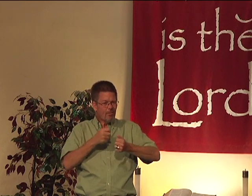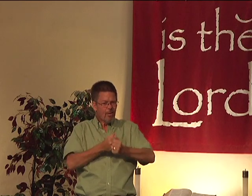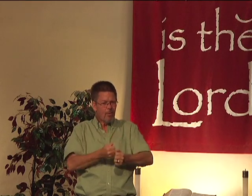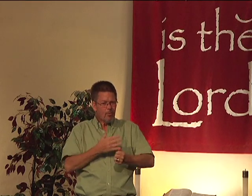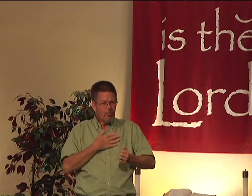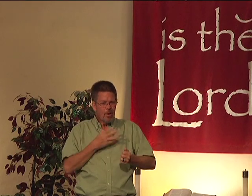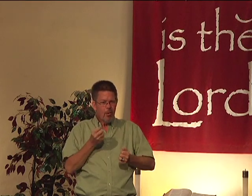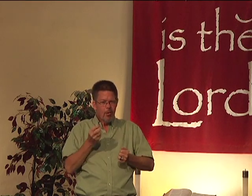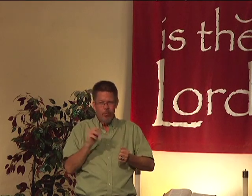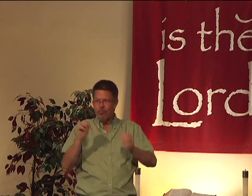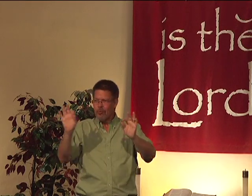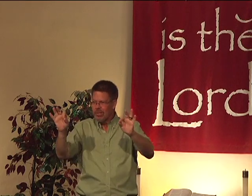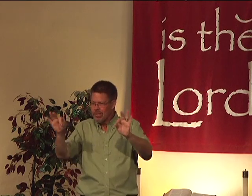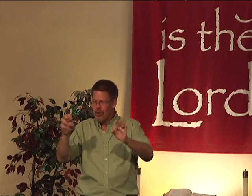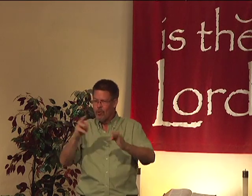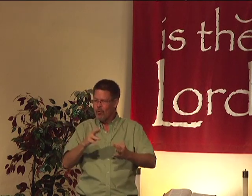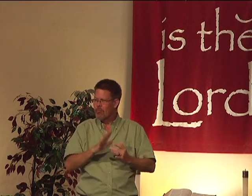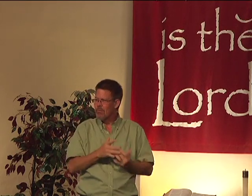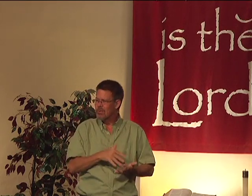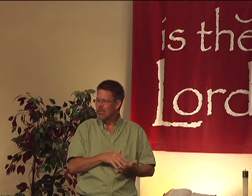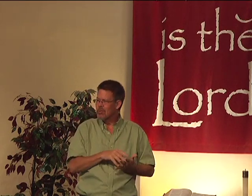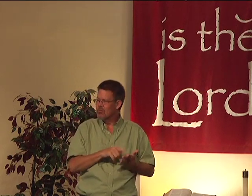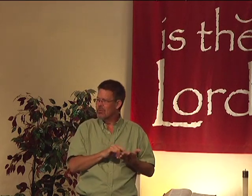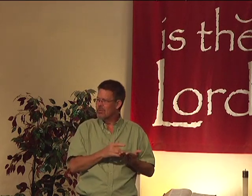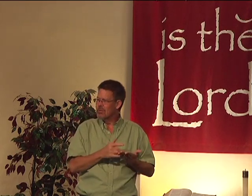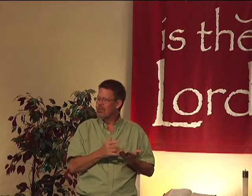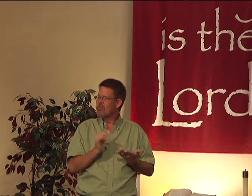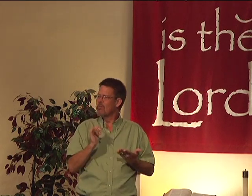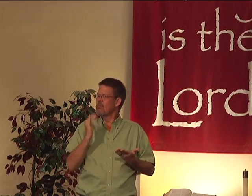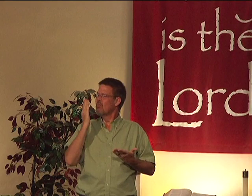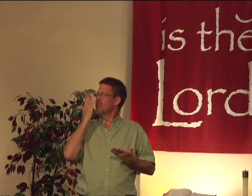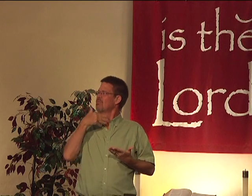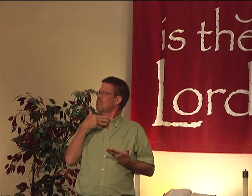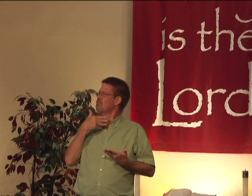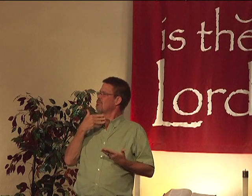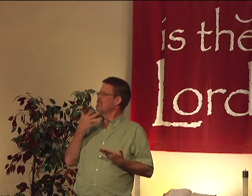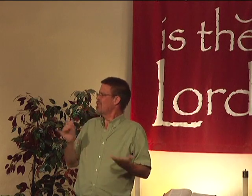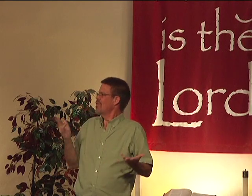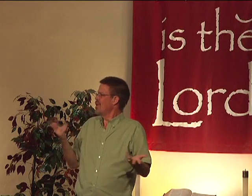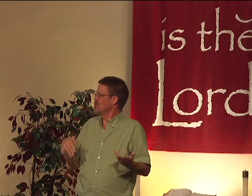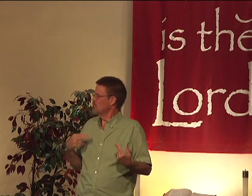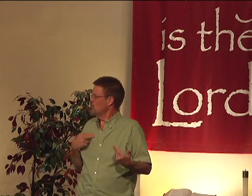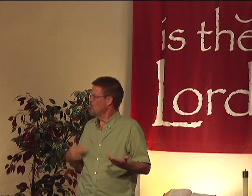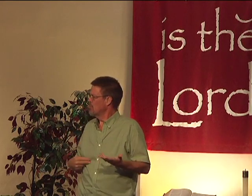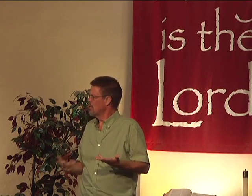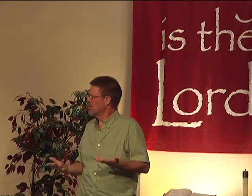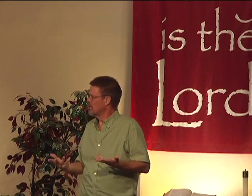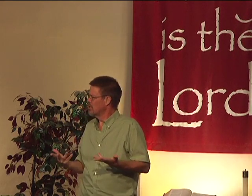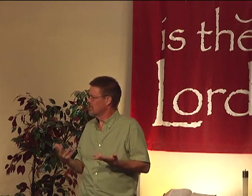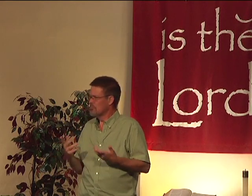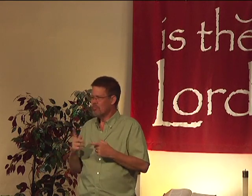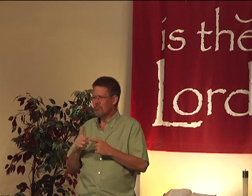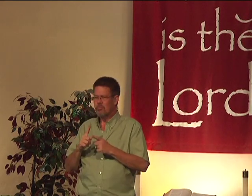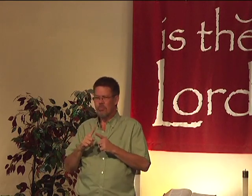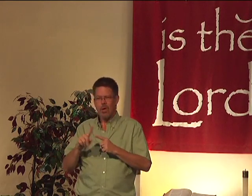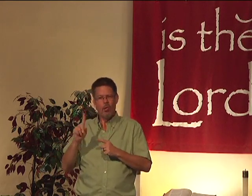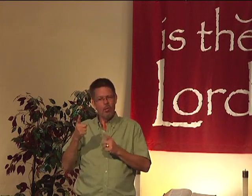that I don't follow my own preaching. I'm not following what Scripture says. I overlook it. That's a human thing.